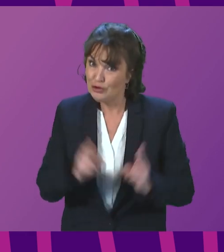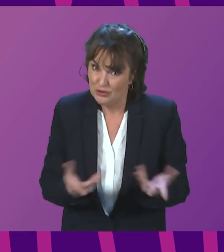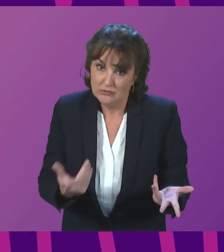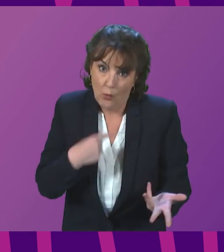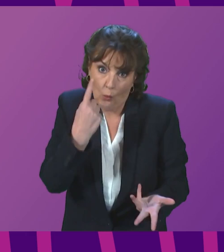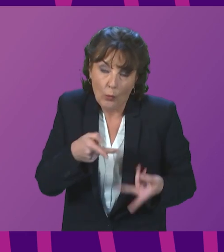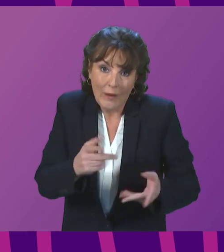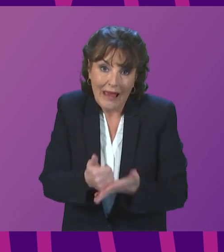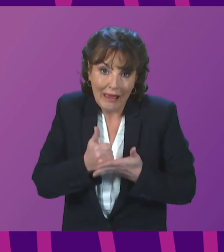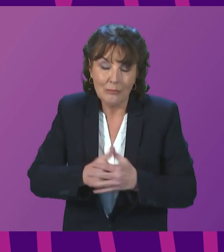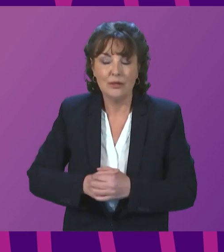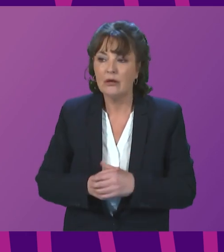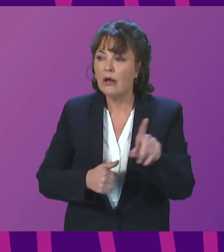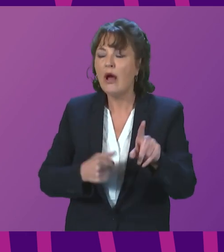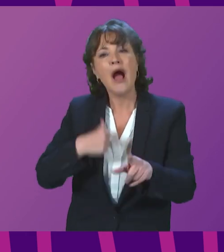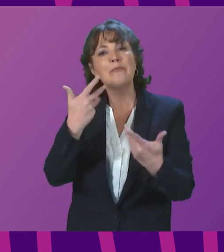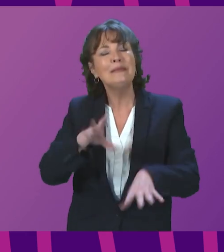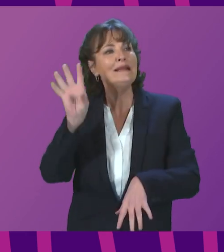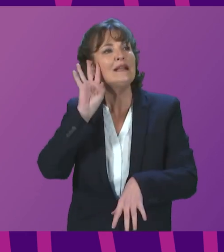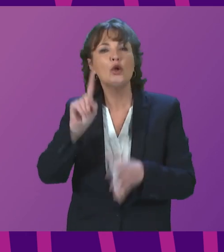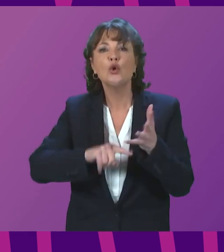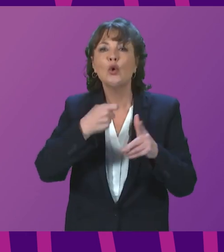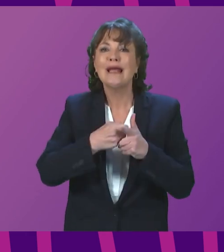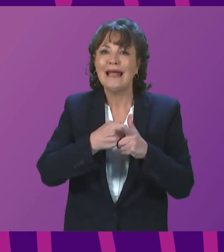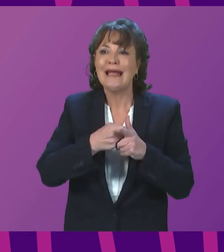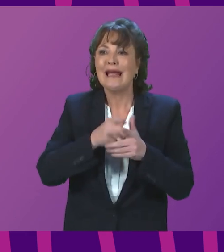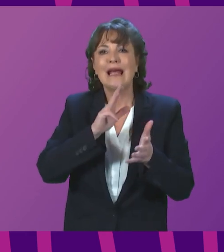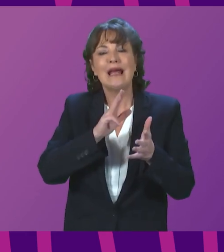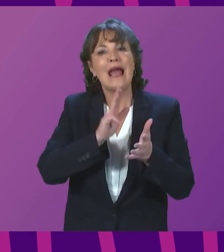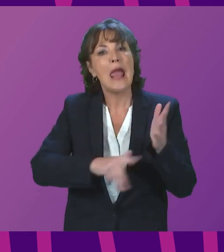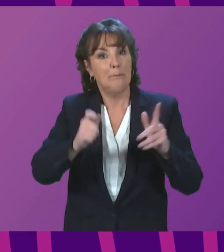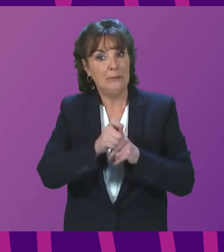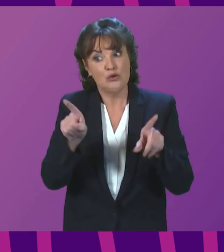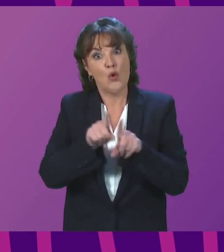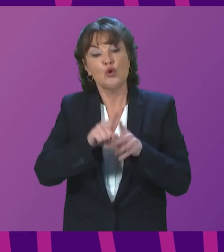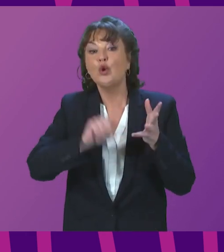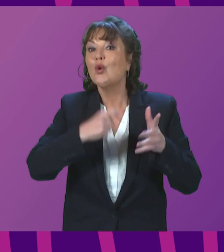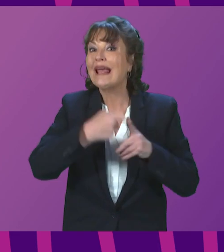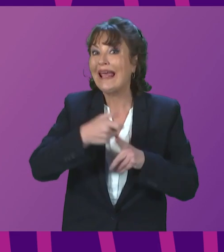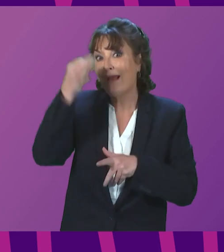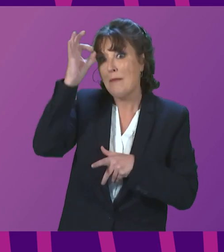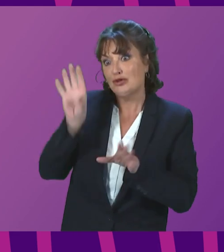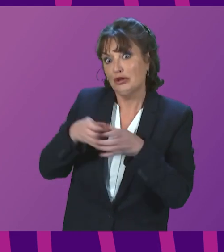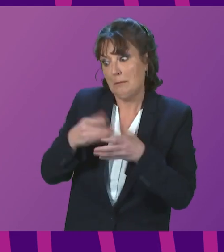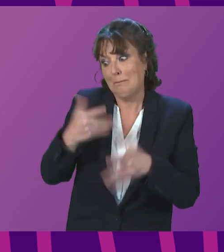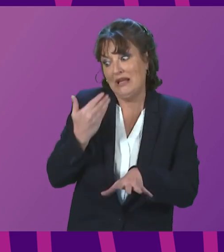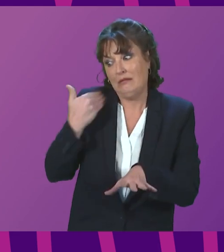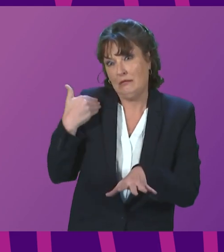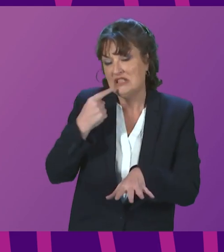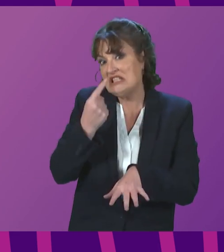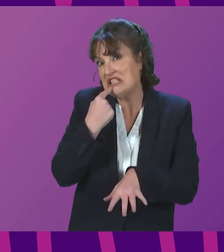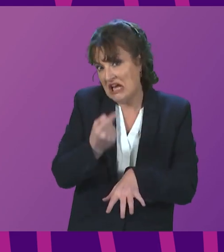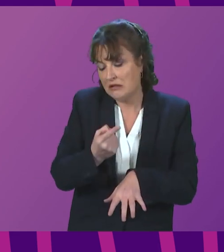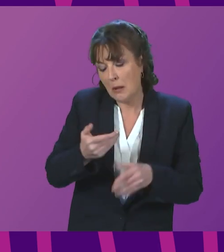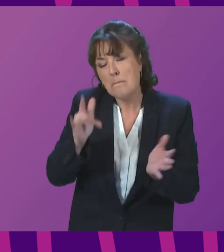in fact I have heard UK ministers make this point, as well as the European Commission make this point in recent days. Medium to longer